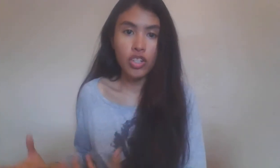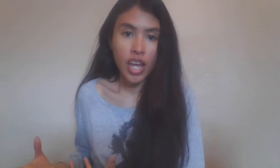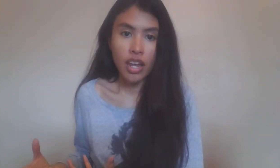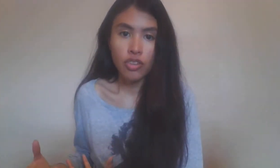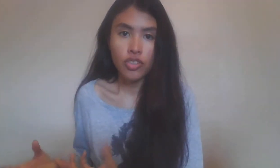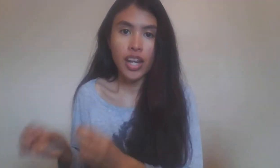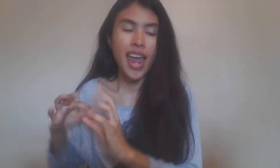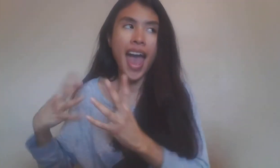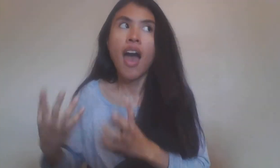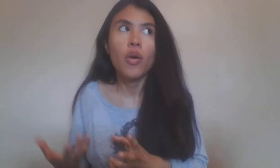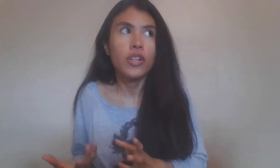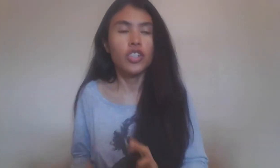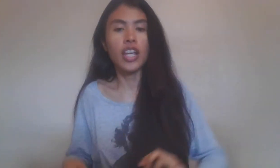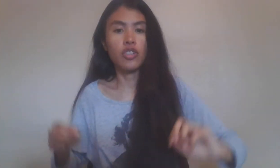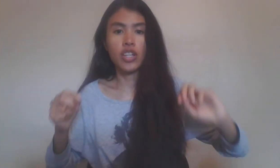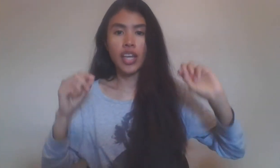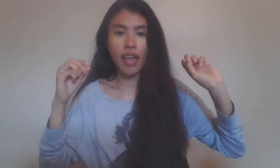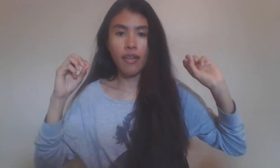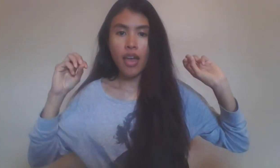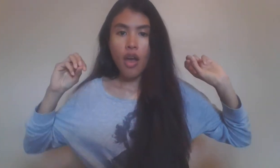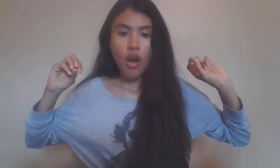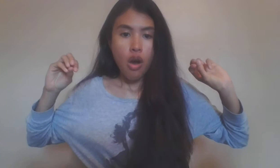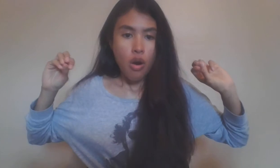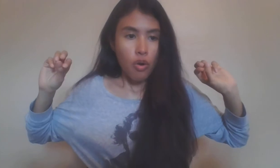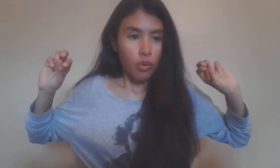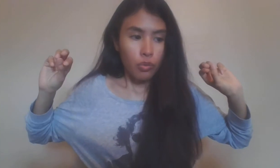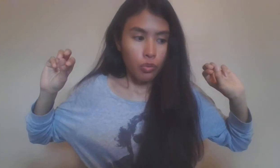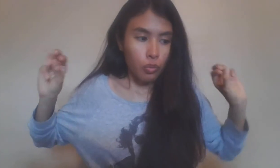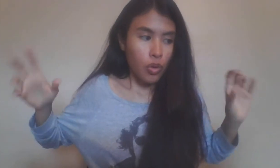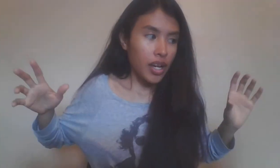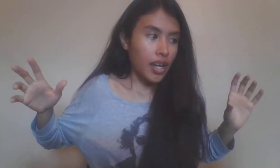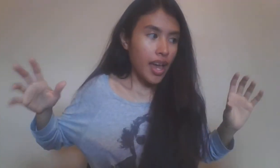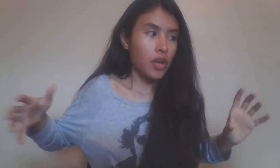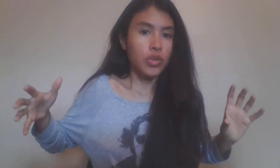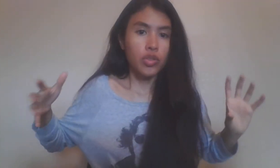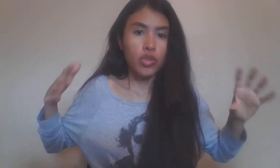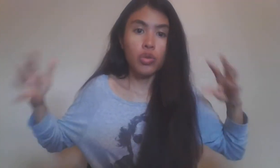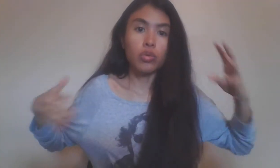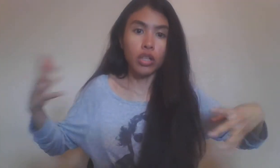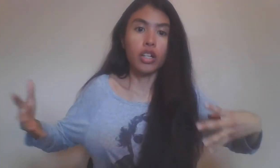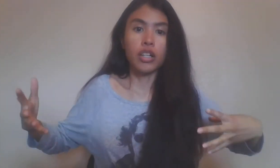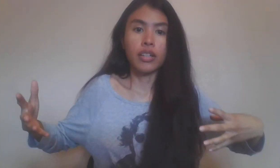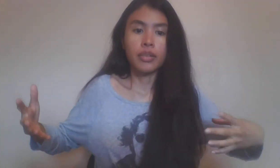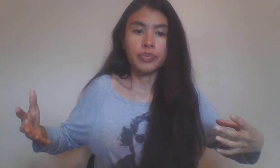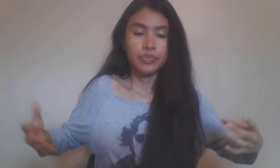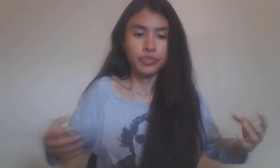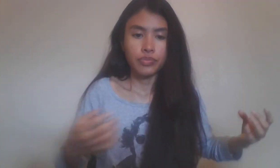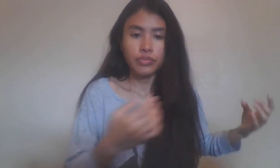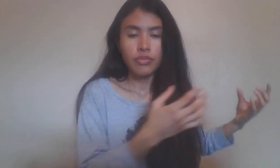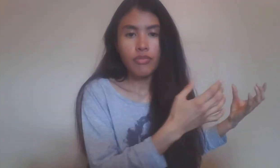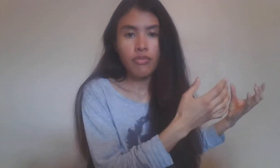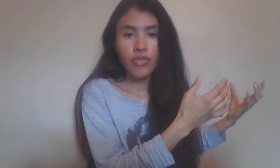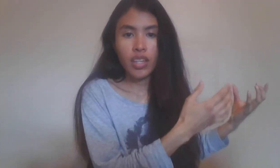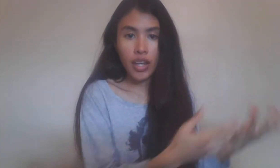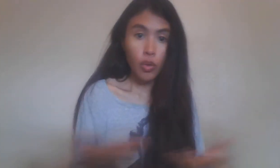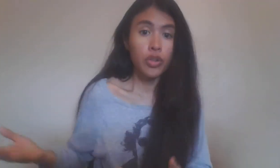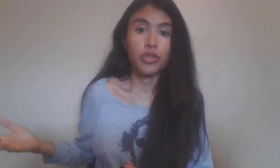changed and how to change it and what else to learn in order to